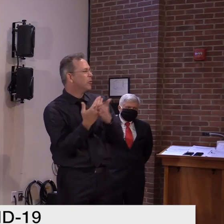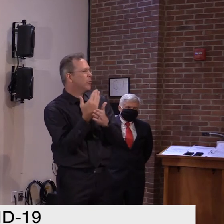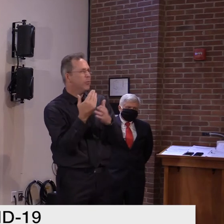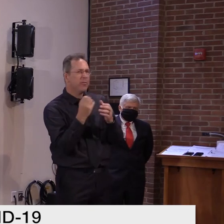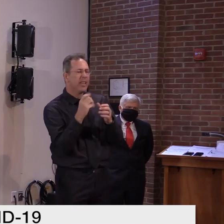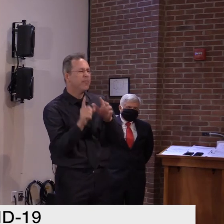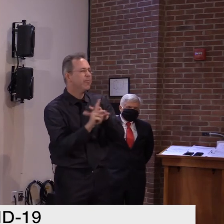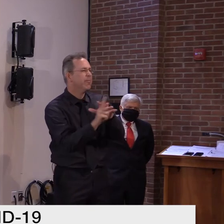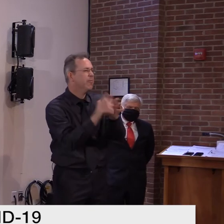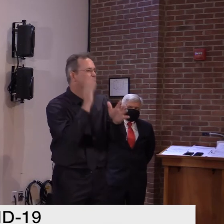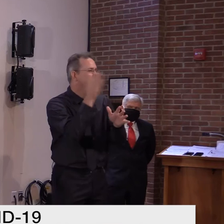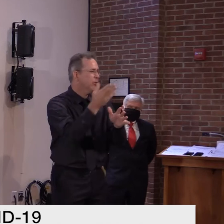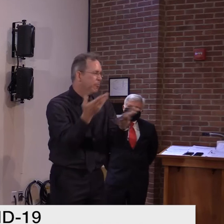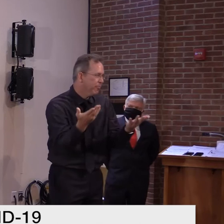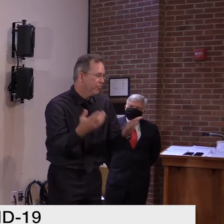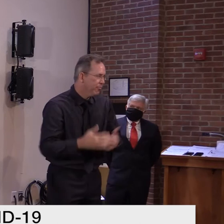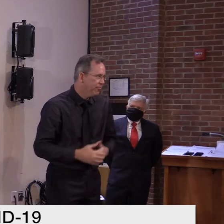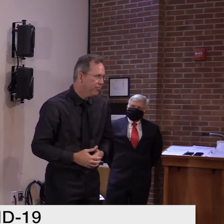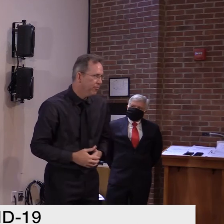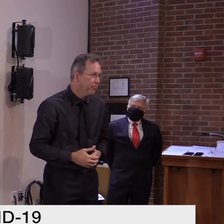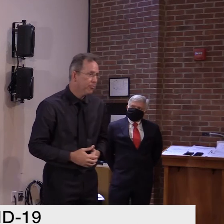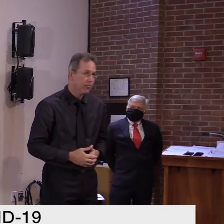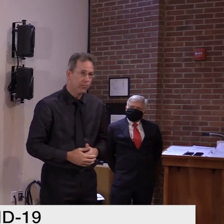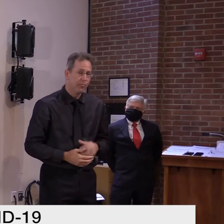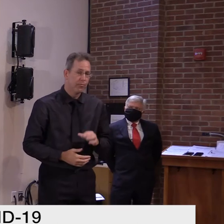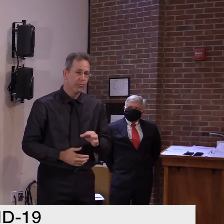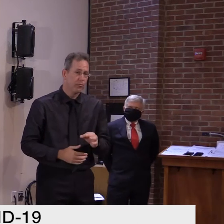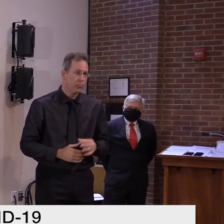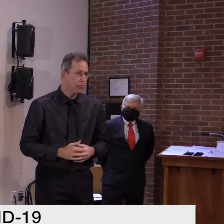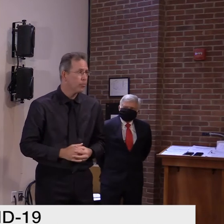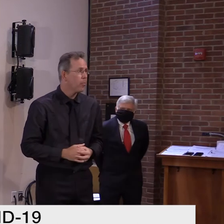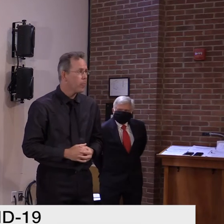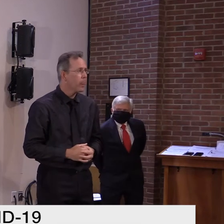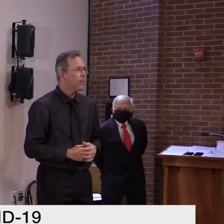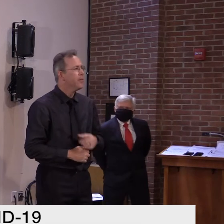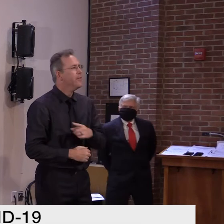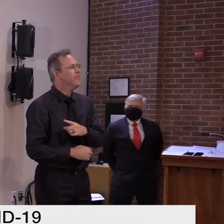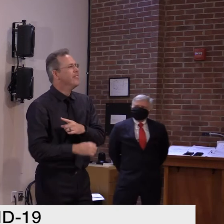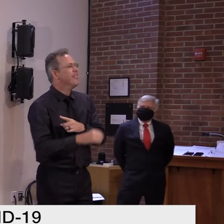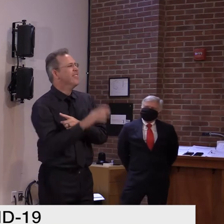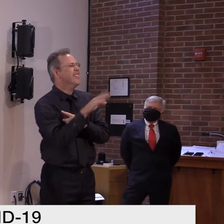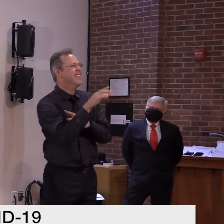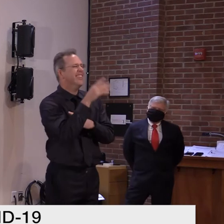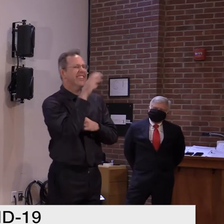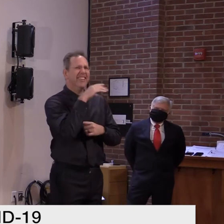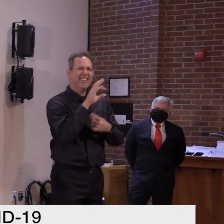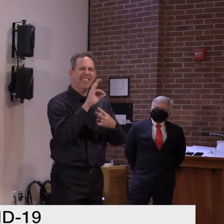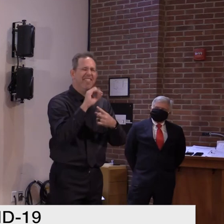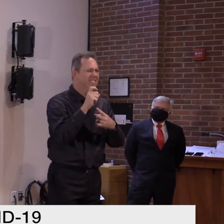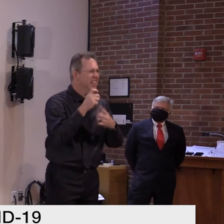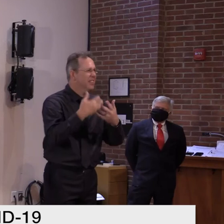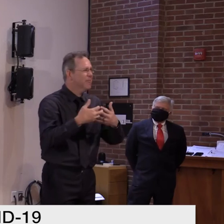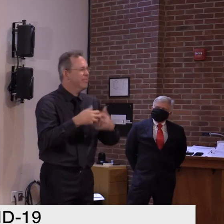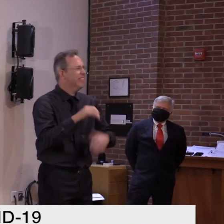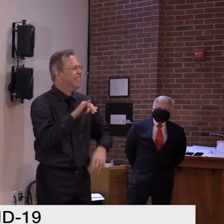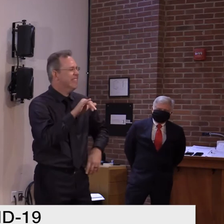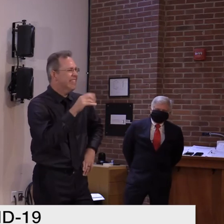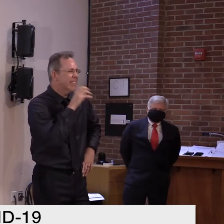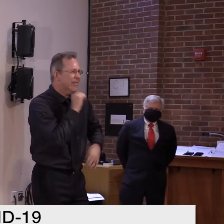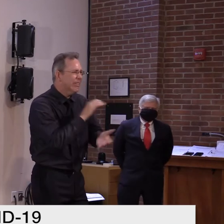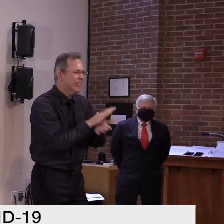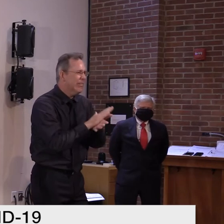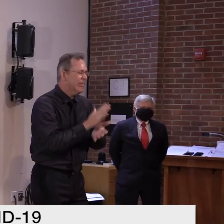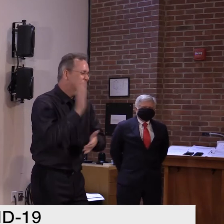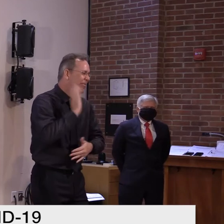Thank you. Who would have thought fax machines would make a comeback? Drive-ins. Don't throw those 8-tracks away either. There.